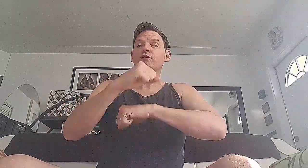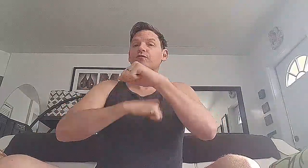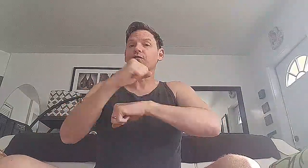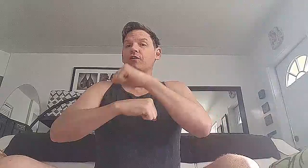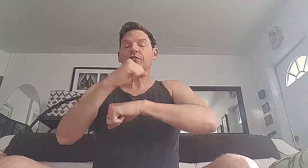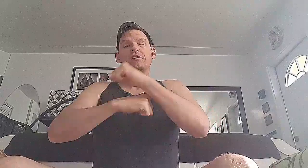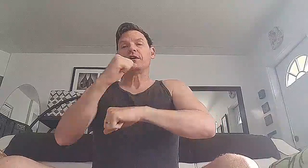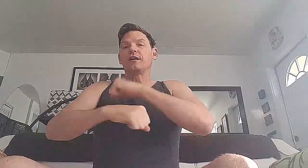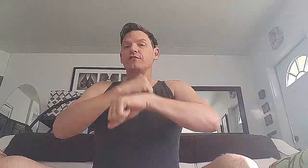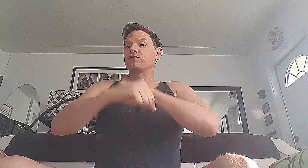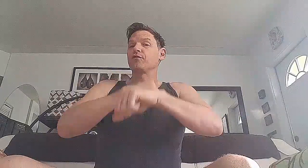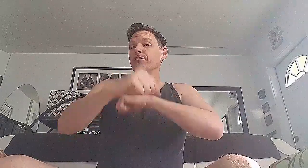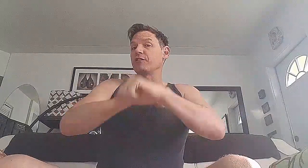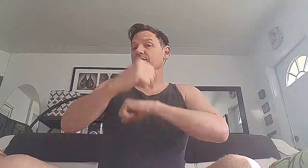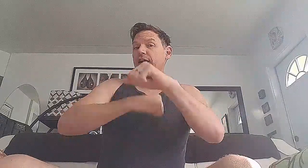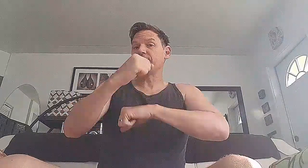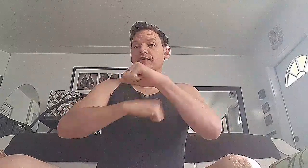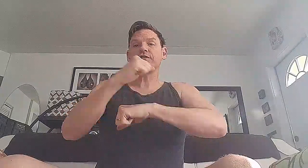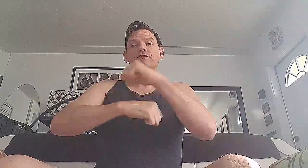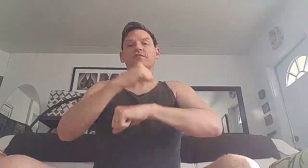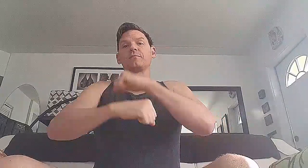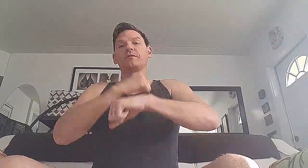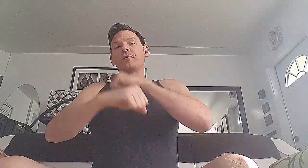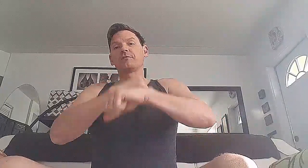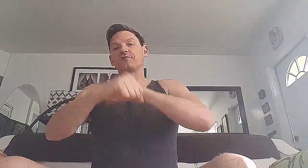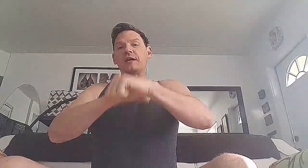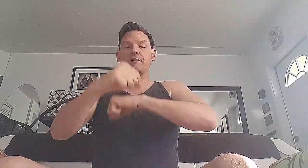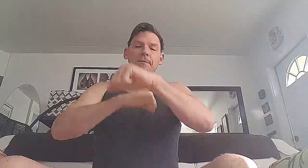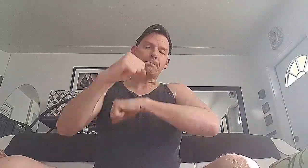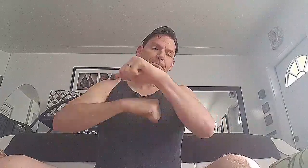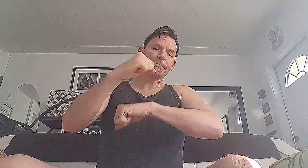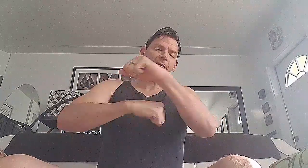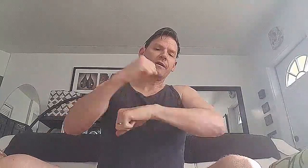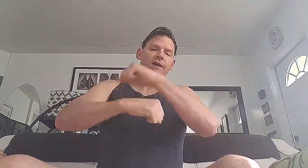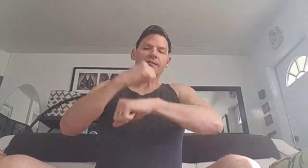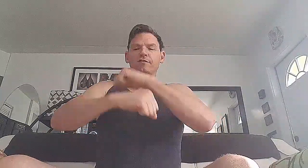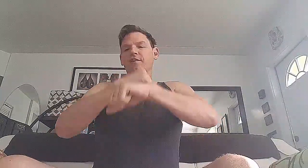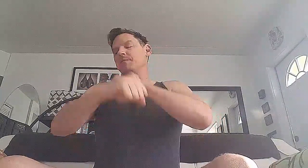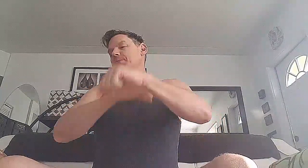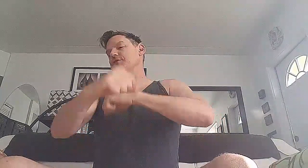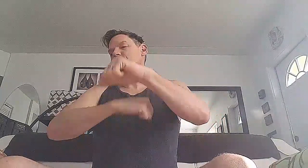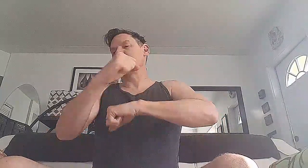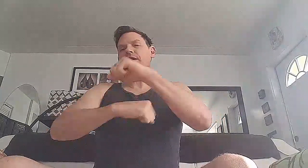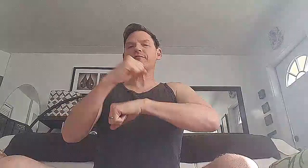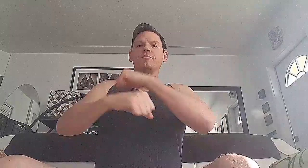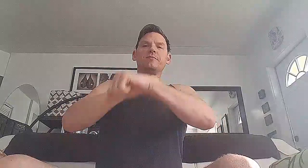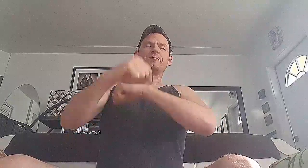when you start and just do 30 seconds each just to build up your stamina. This is going to be punching away from you.